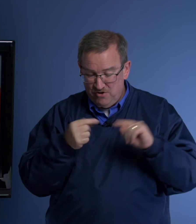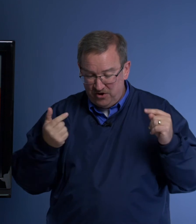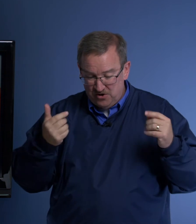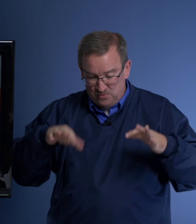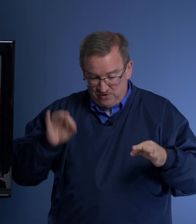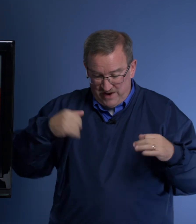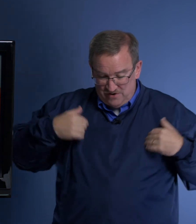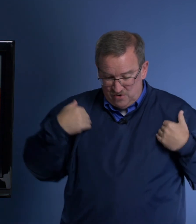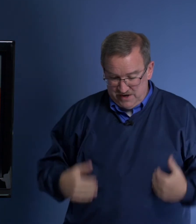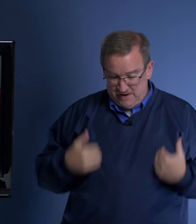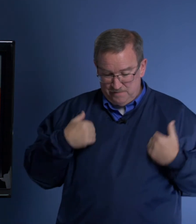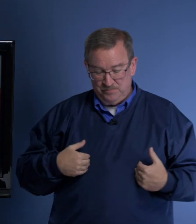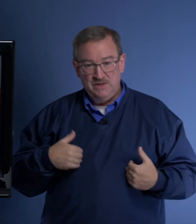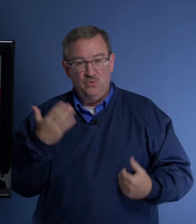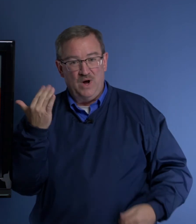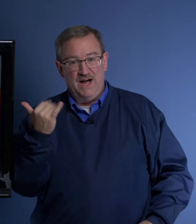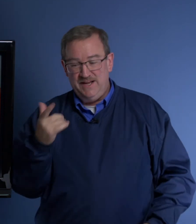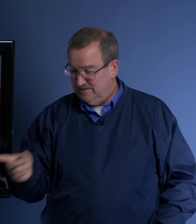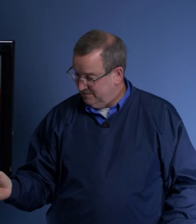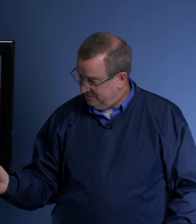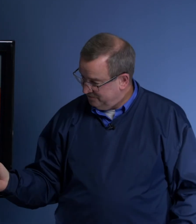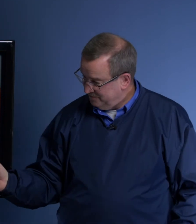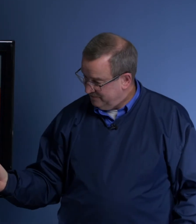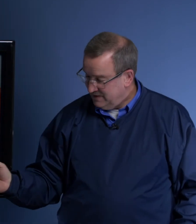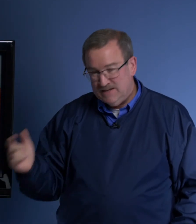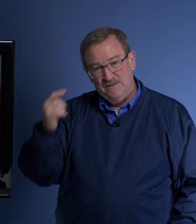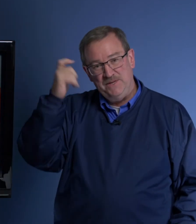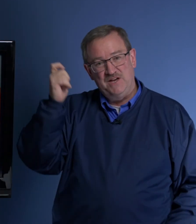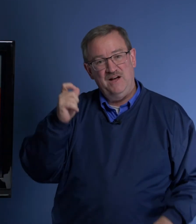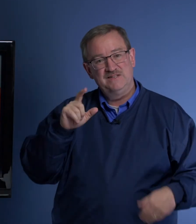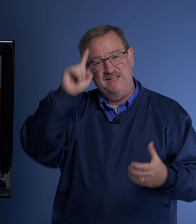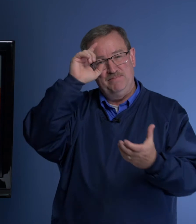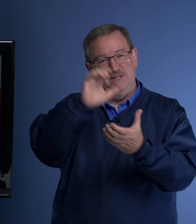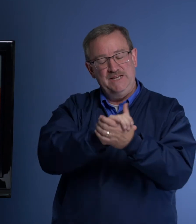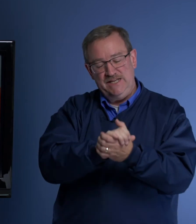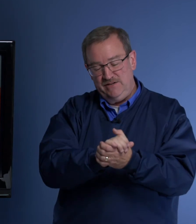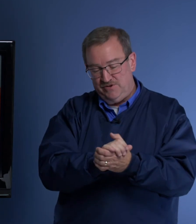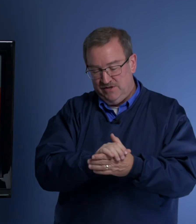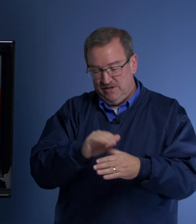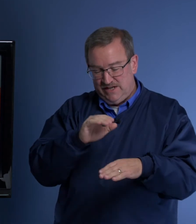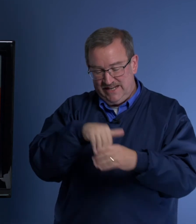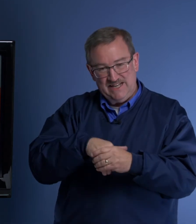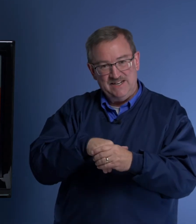of hurt was found on him. Why? Because he believed in